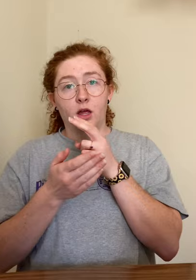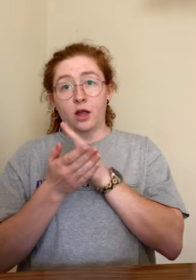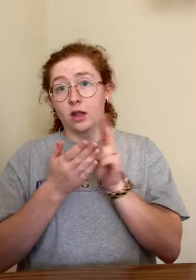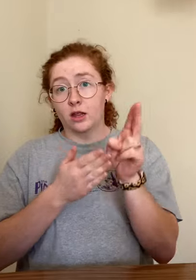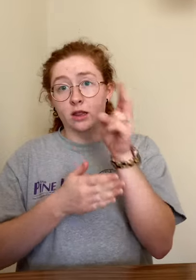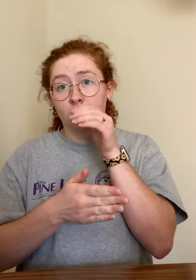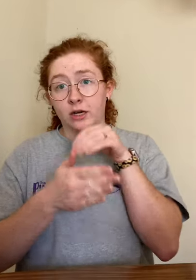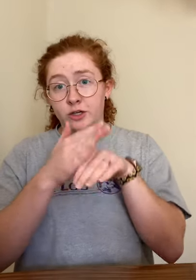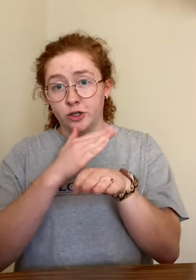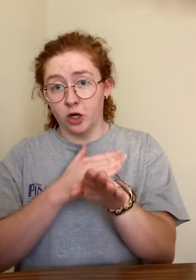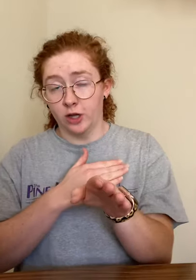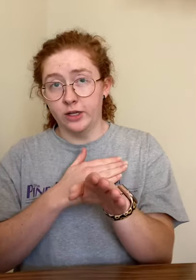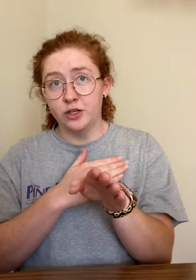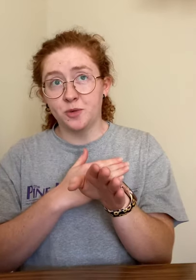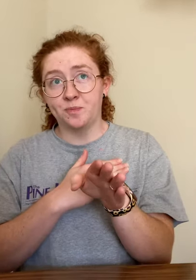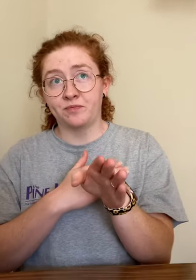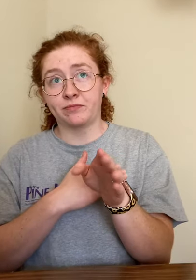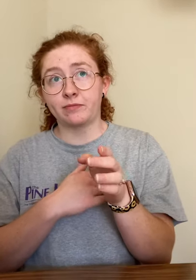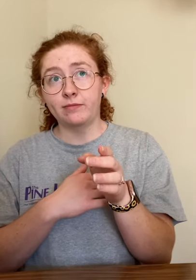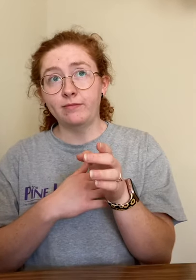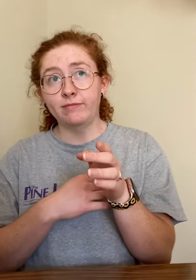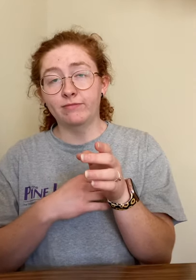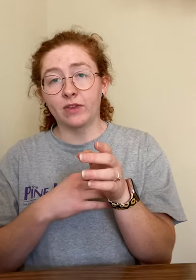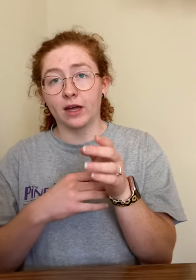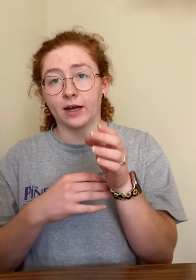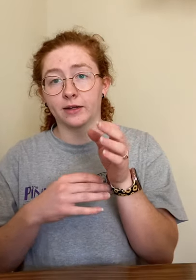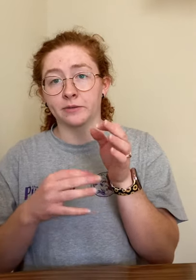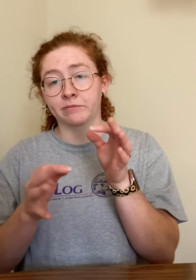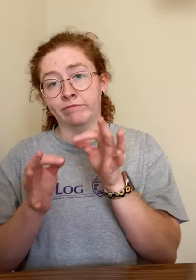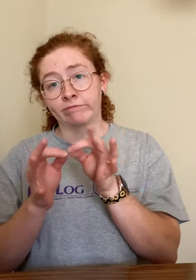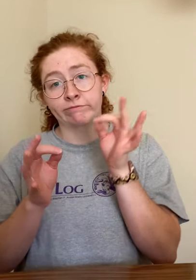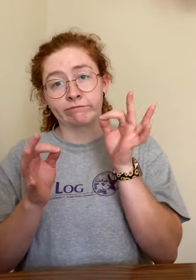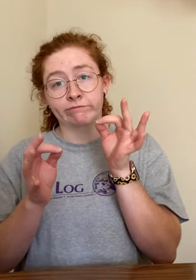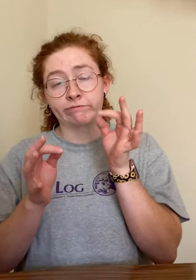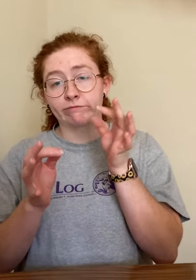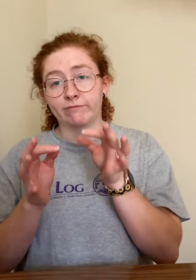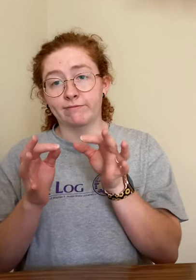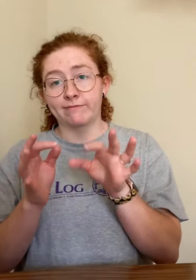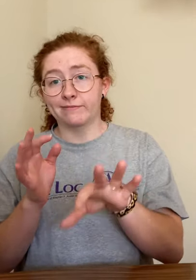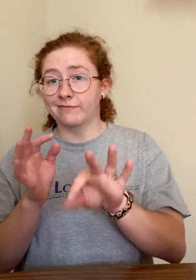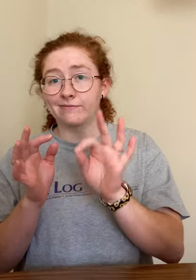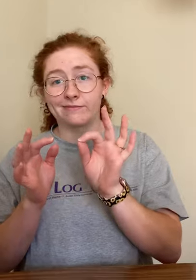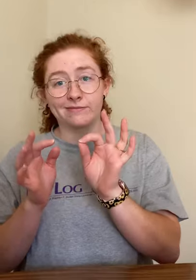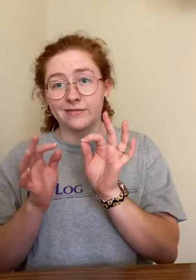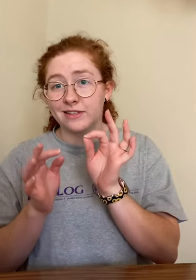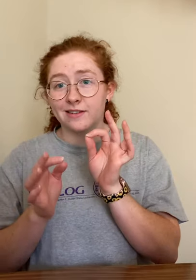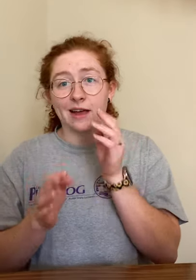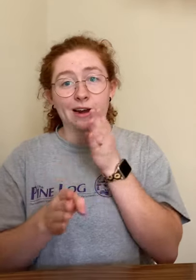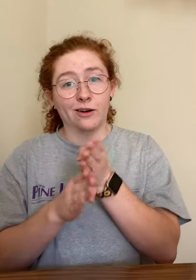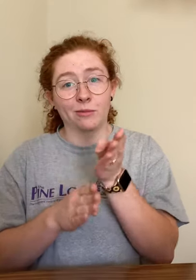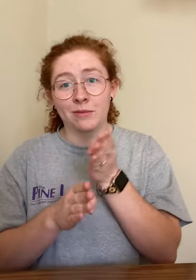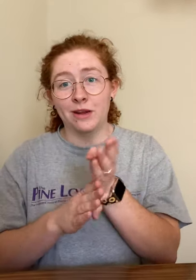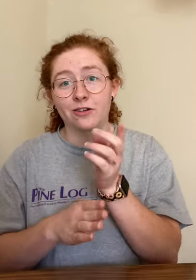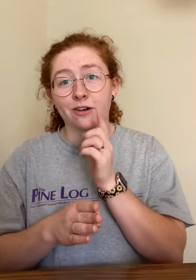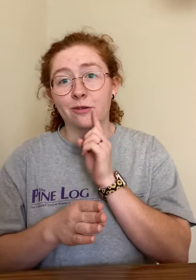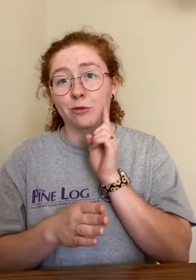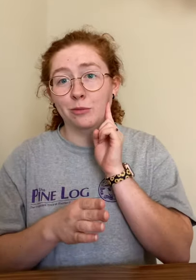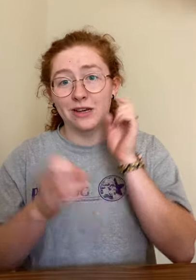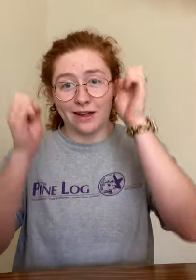then I entered college, um, decided on my major would be deaf